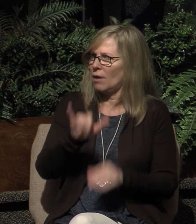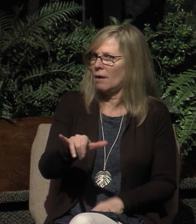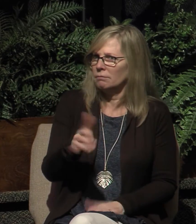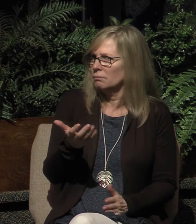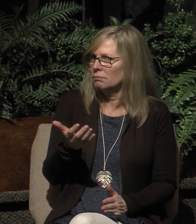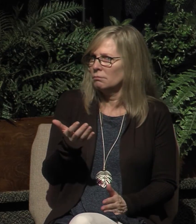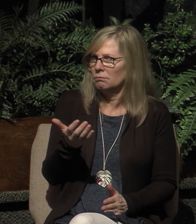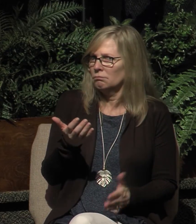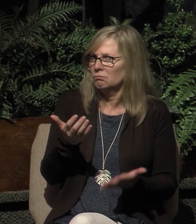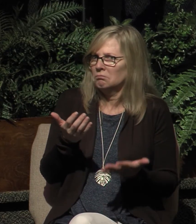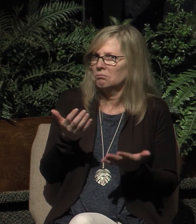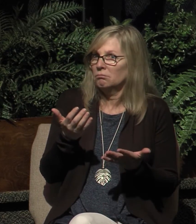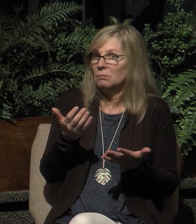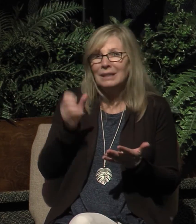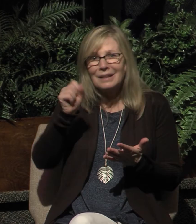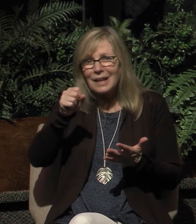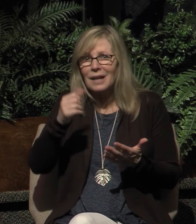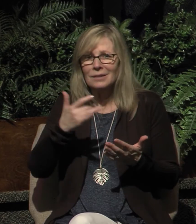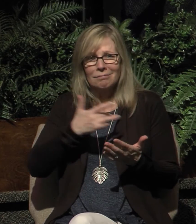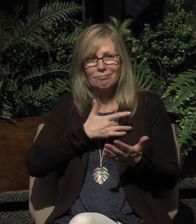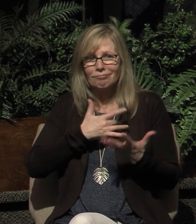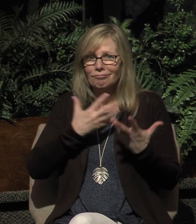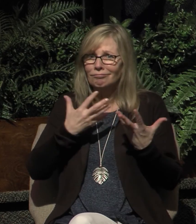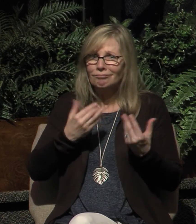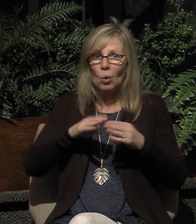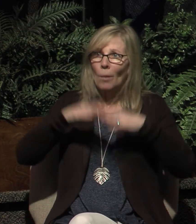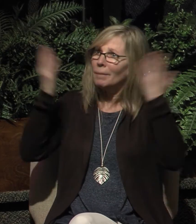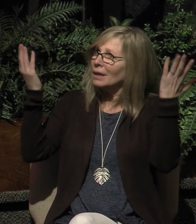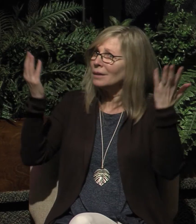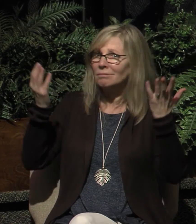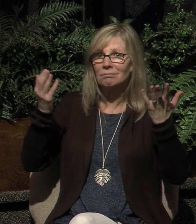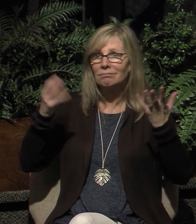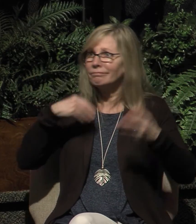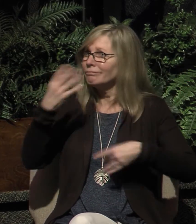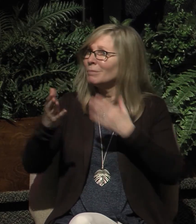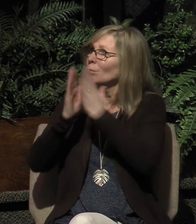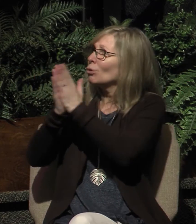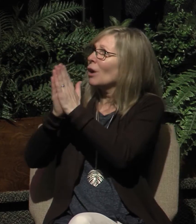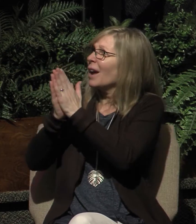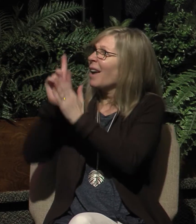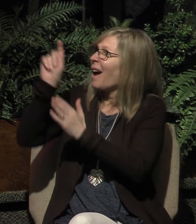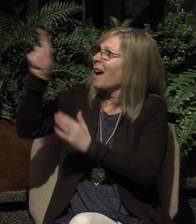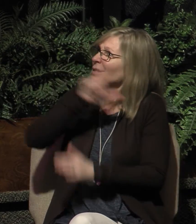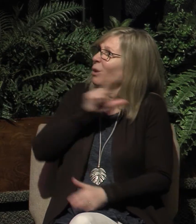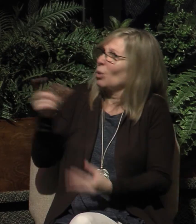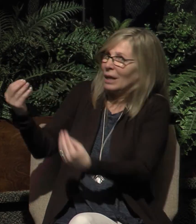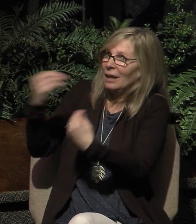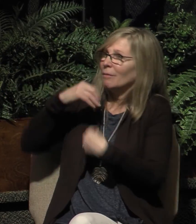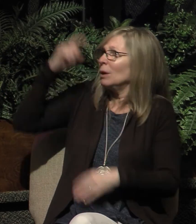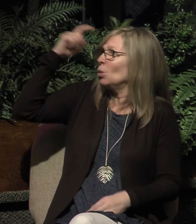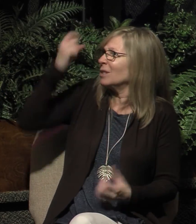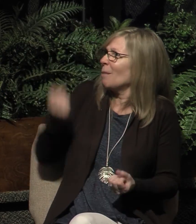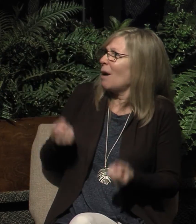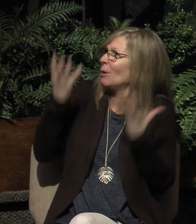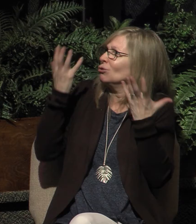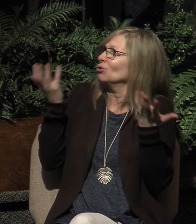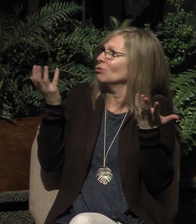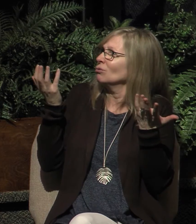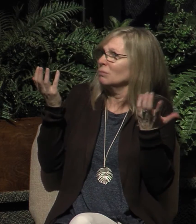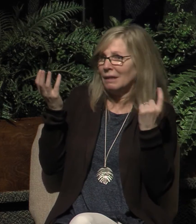the principle of generosity and being sacrificial and you pray and ask the Lord to give you wisdom and then you give with joy